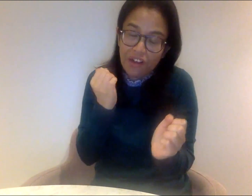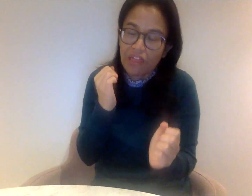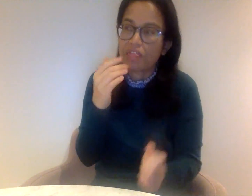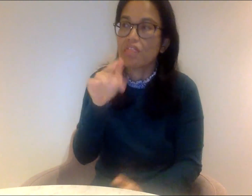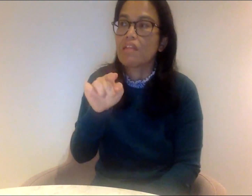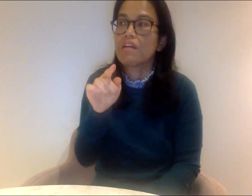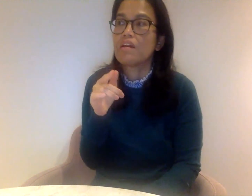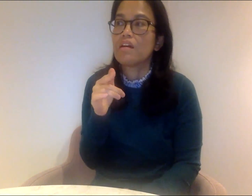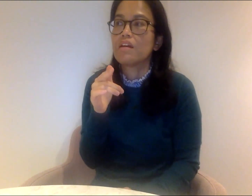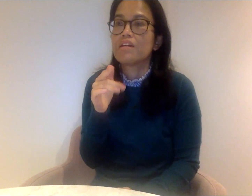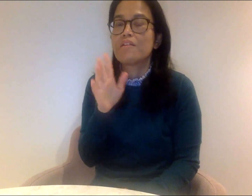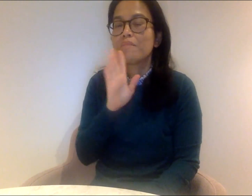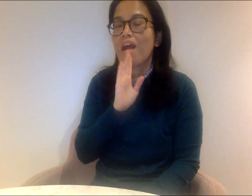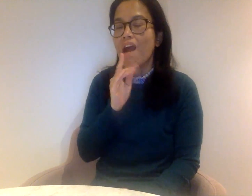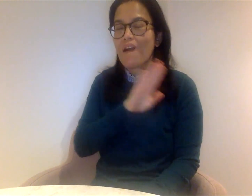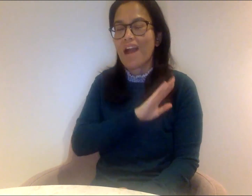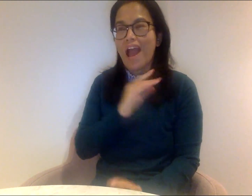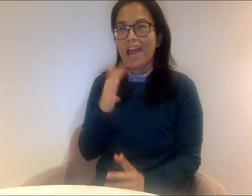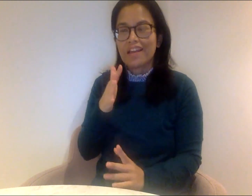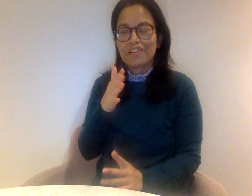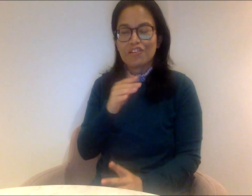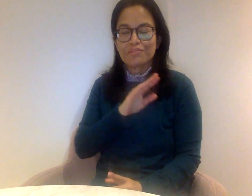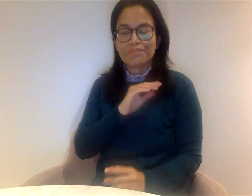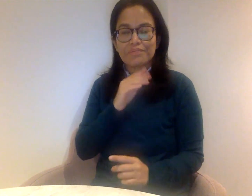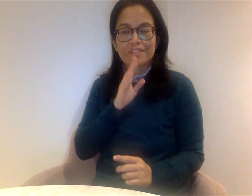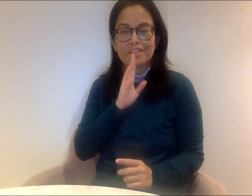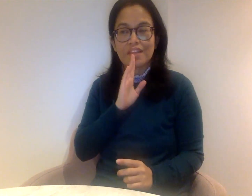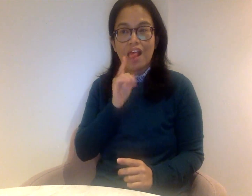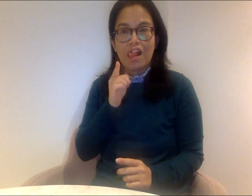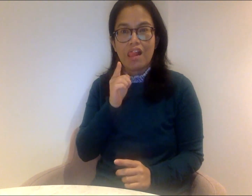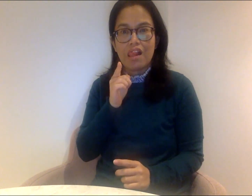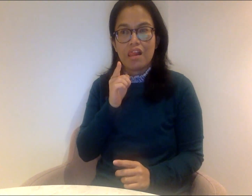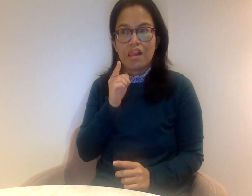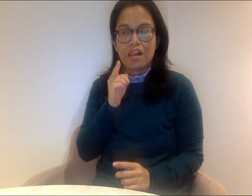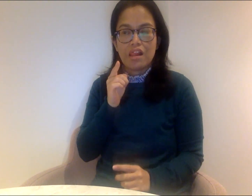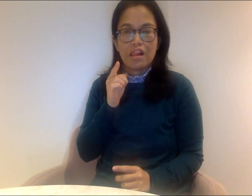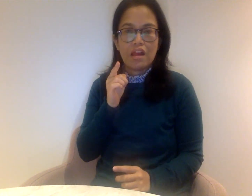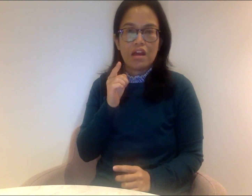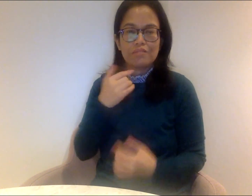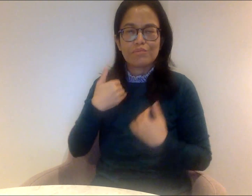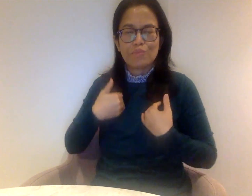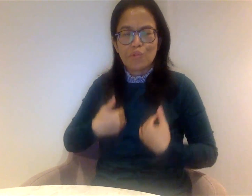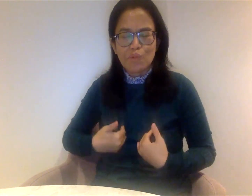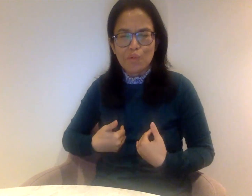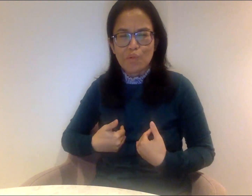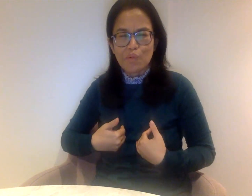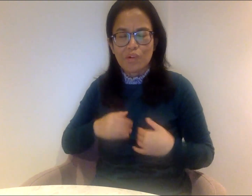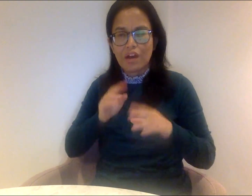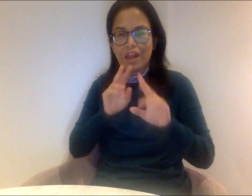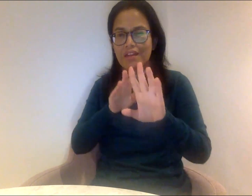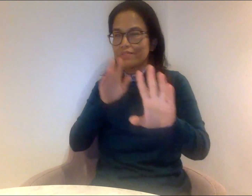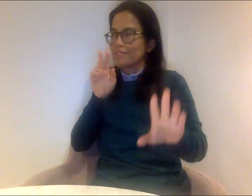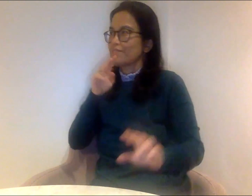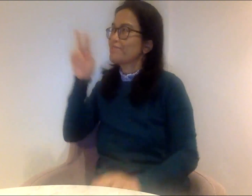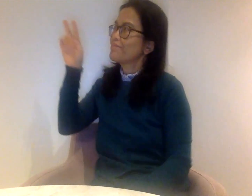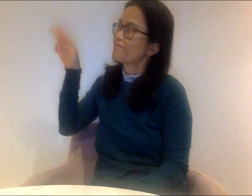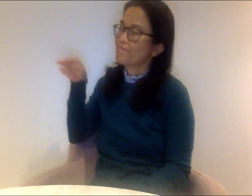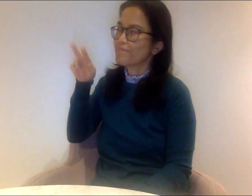So that makes communication a lot easier when you're talking about an online event. Although, I must say